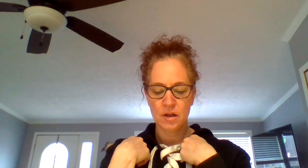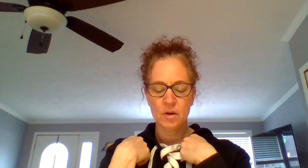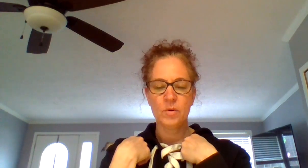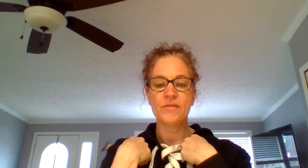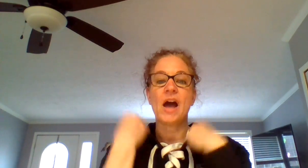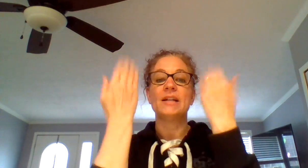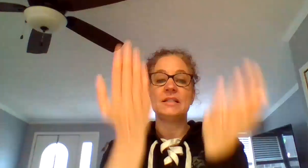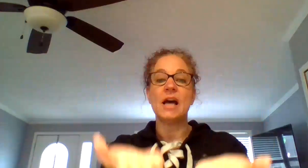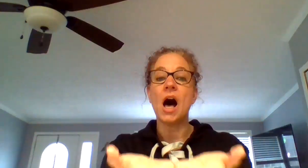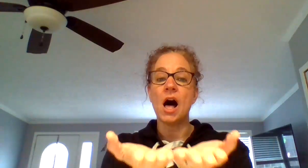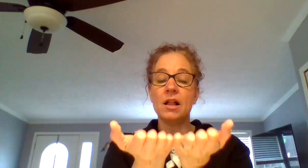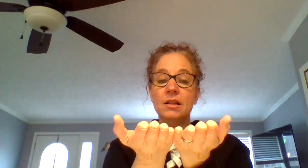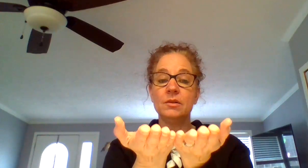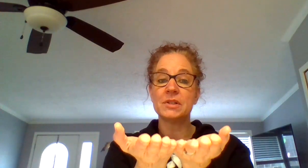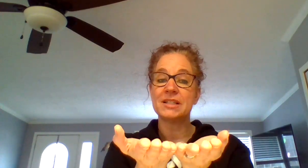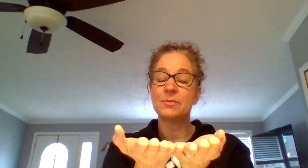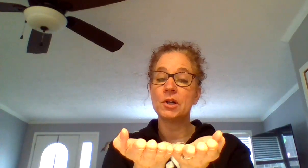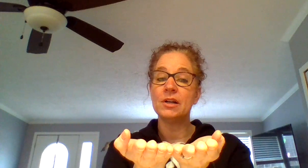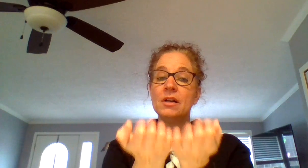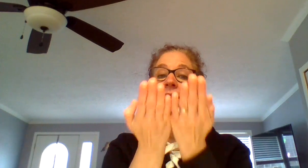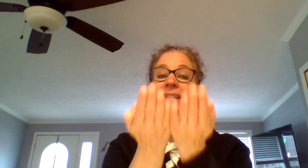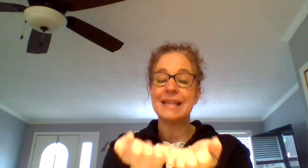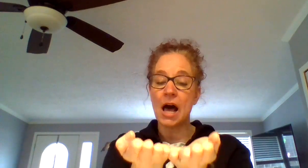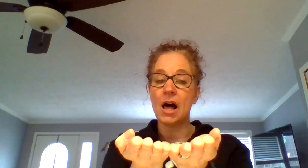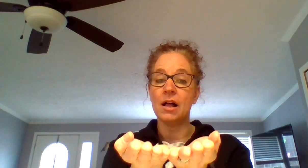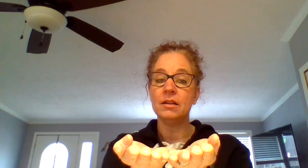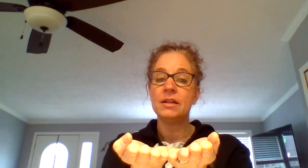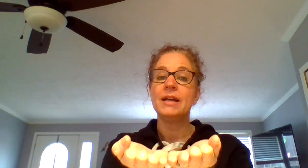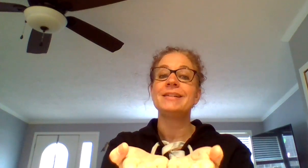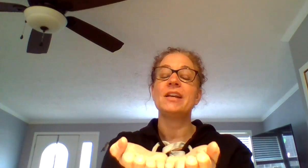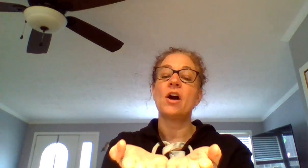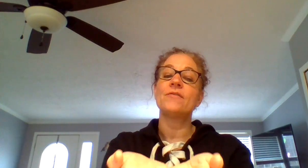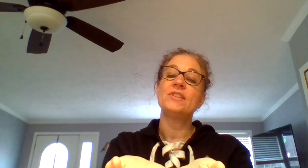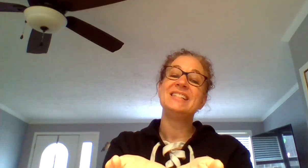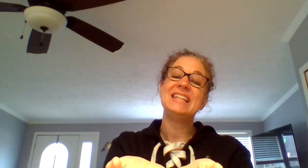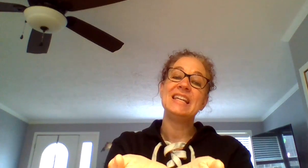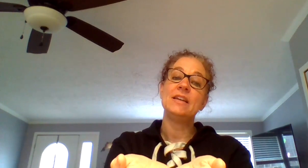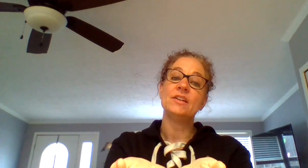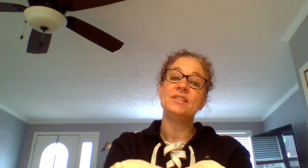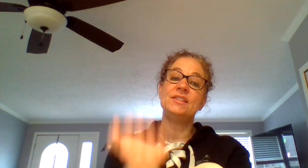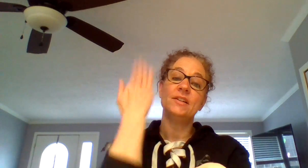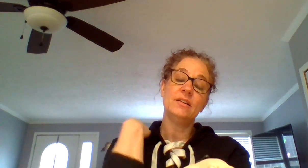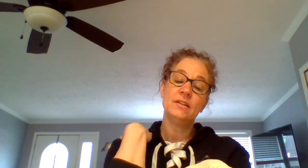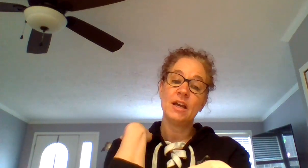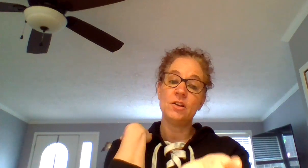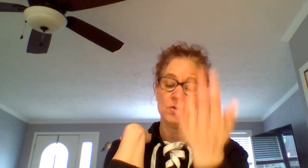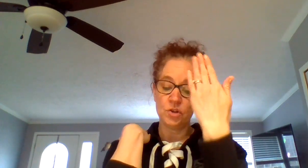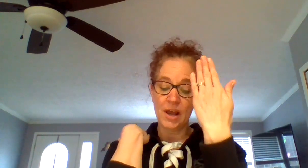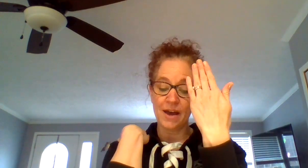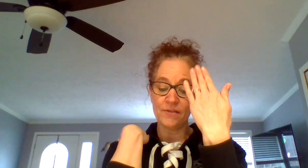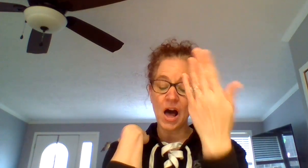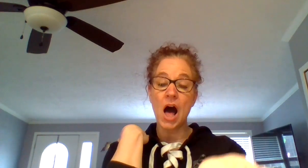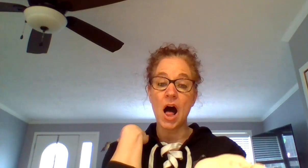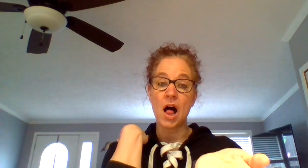We've got doll. What's the word? Doll. Take off the D, the D and you should have all.